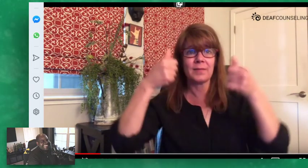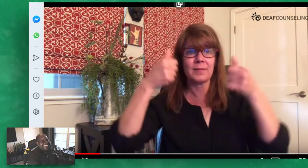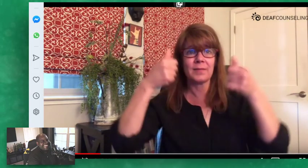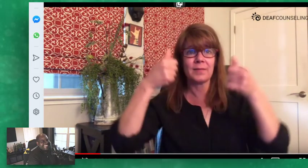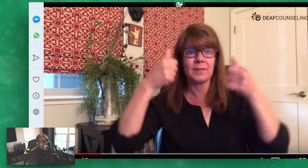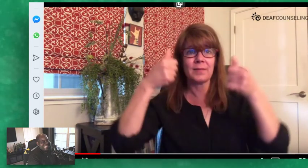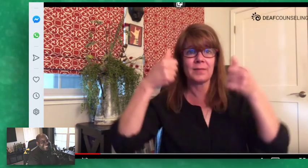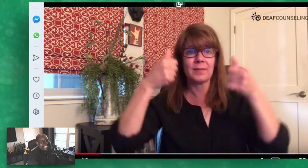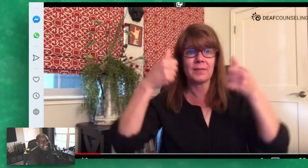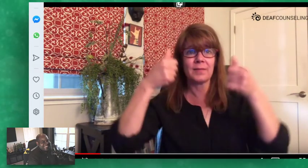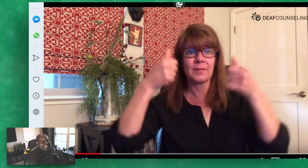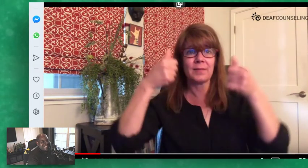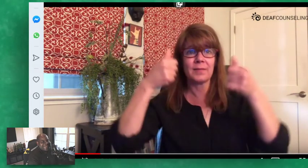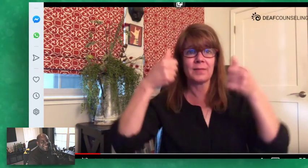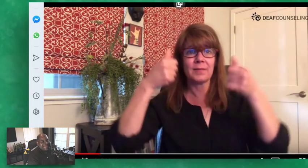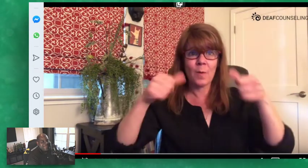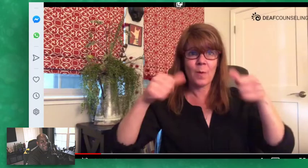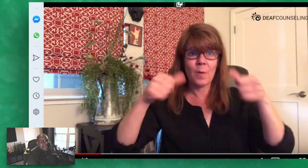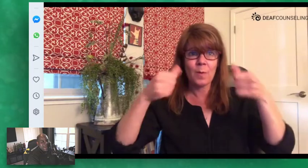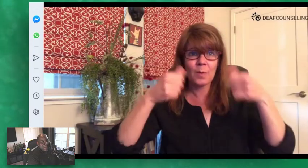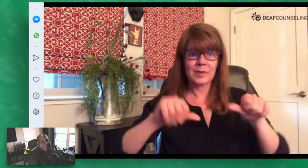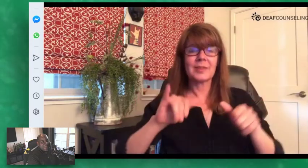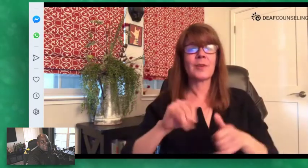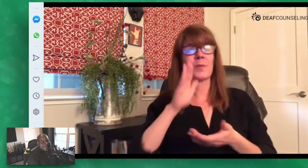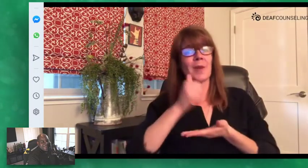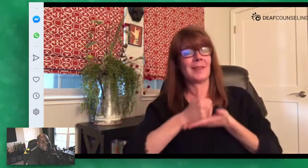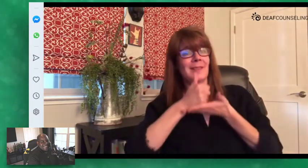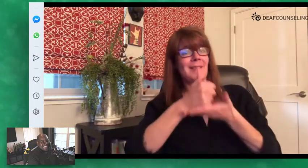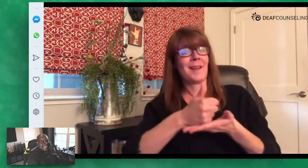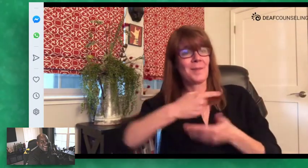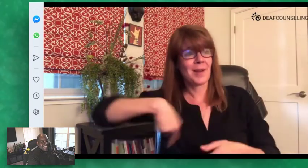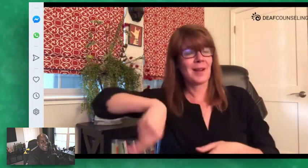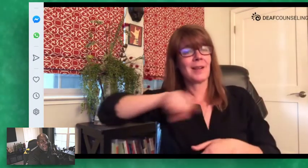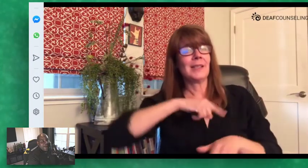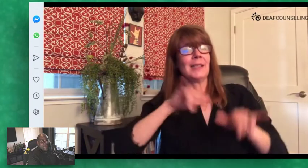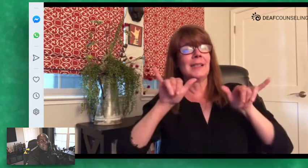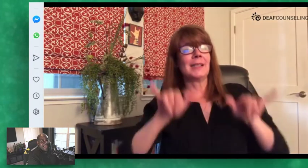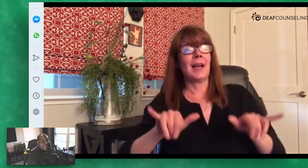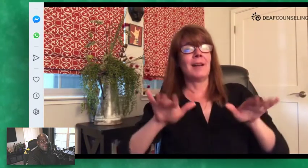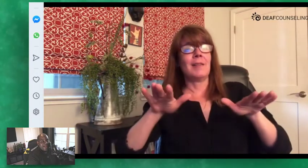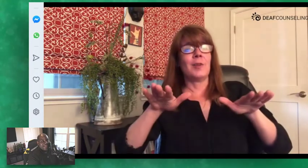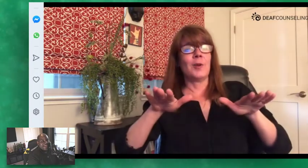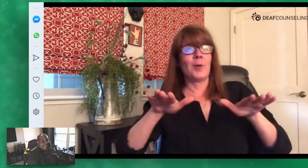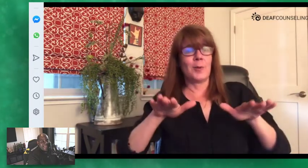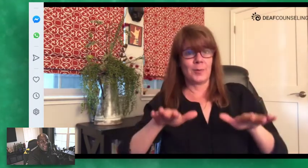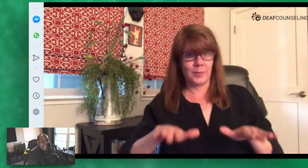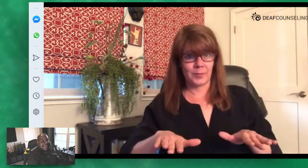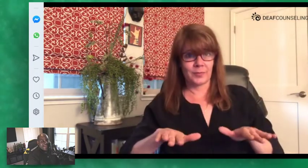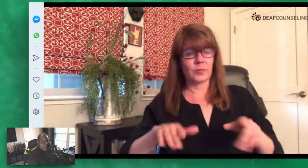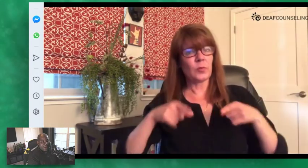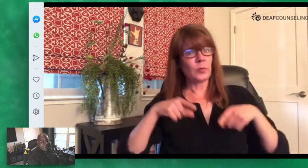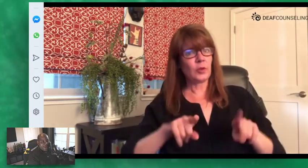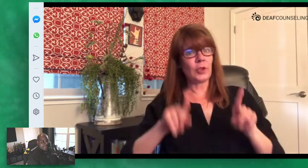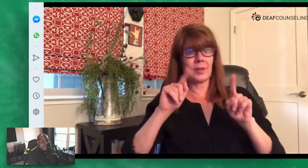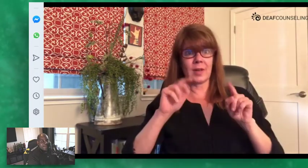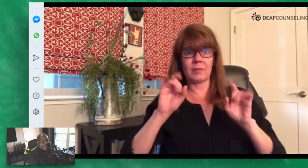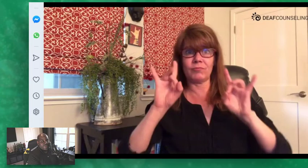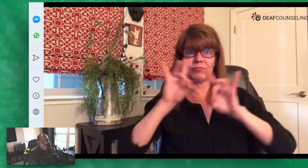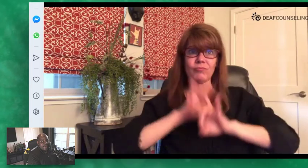excuse me let's go again posts that help everyone stay calm during